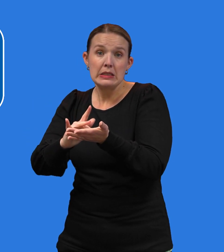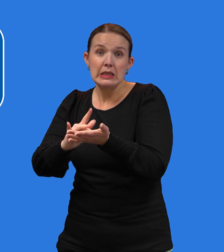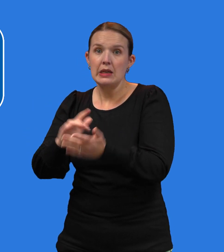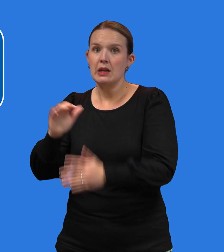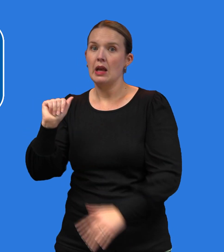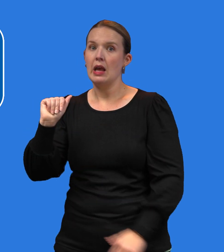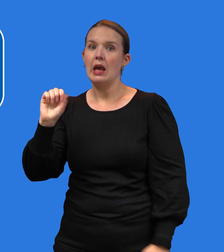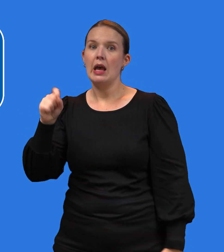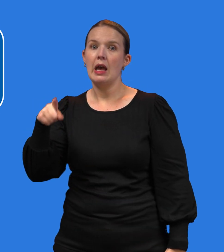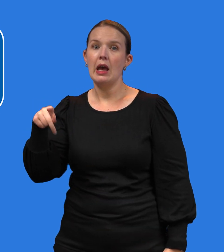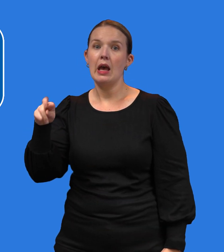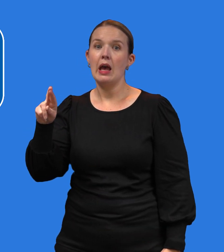vaccination.